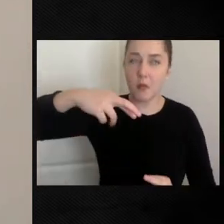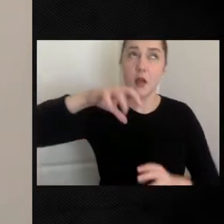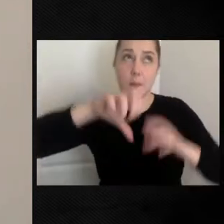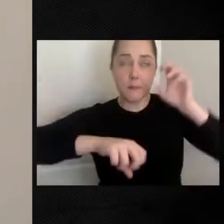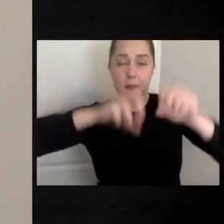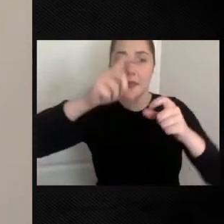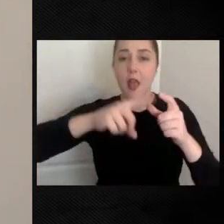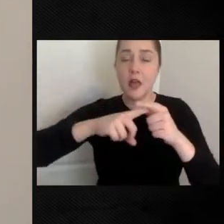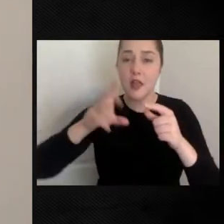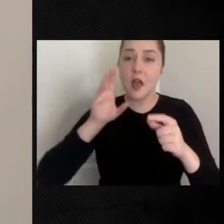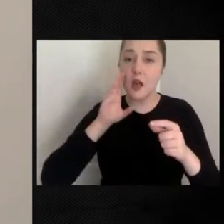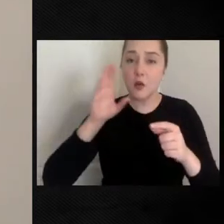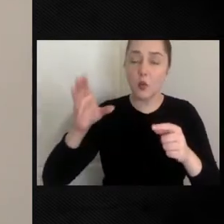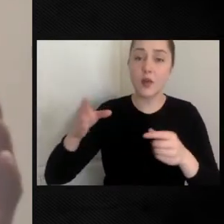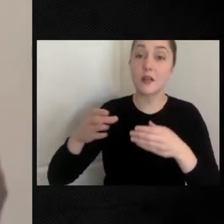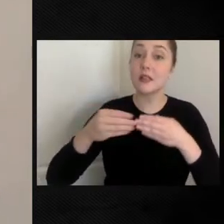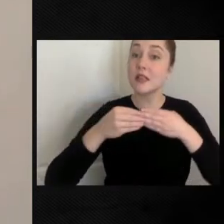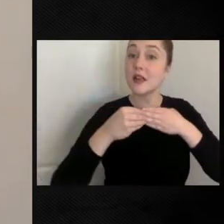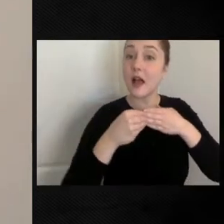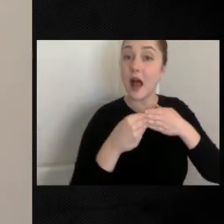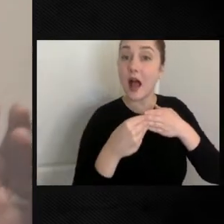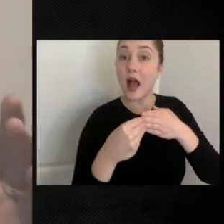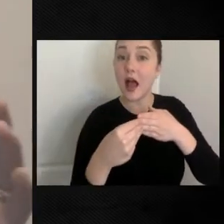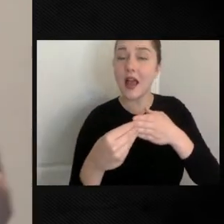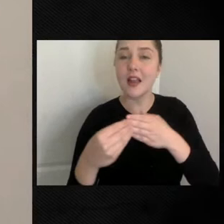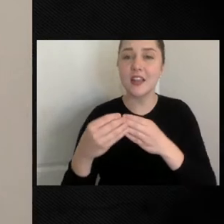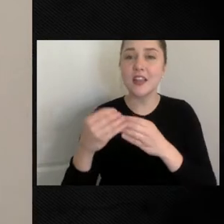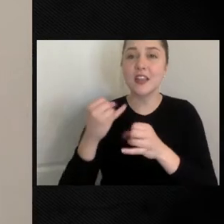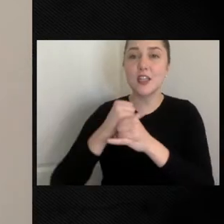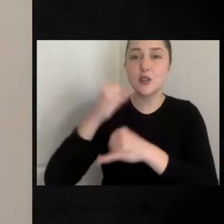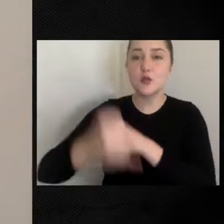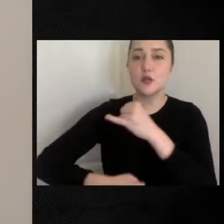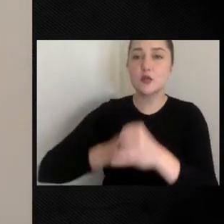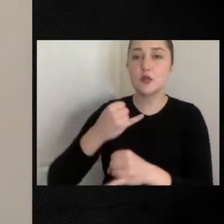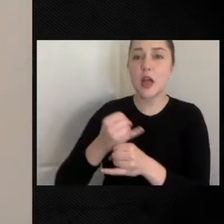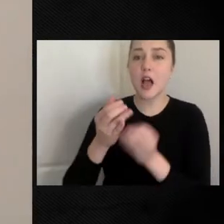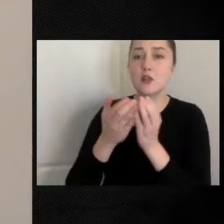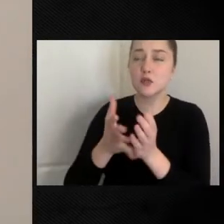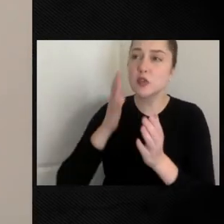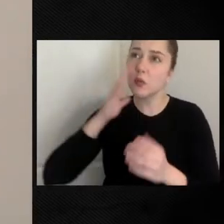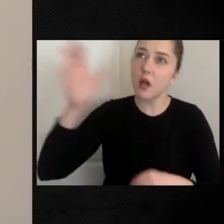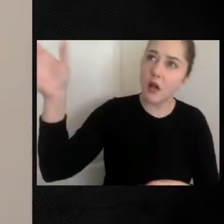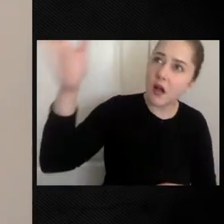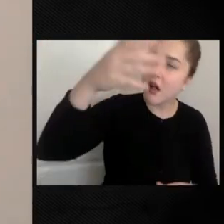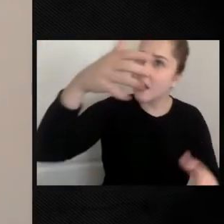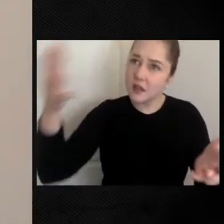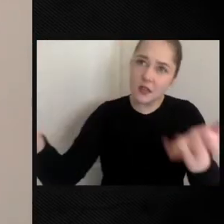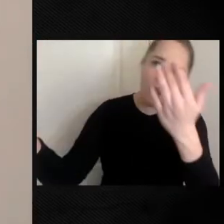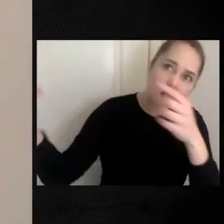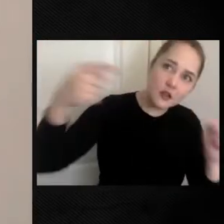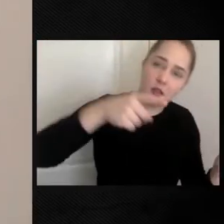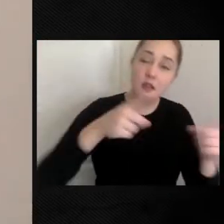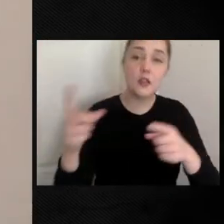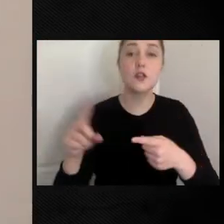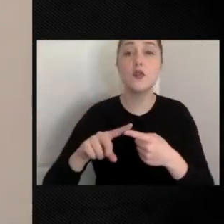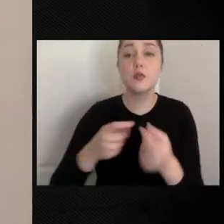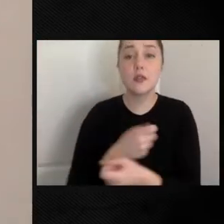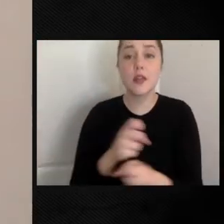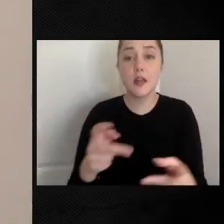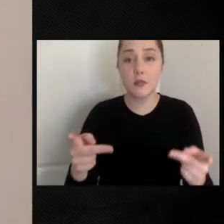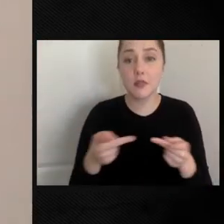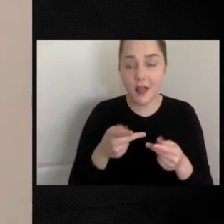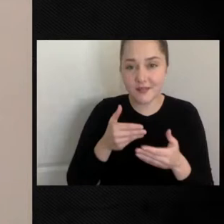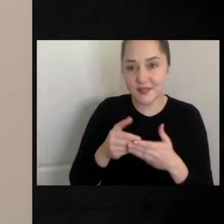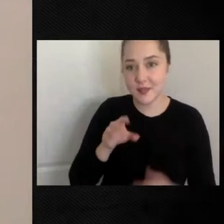guide those international ships to safe dockage on the bay. Well, African